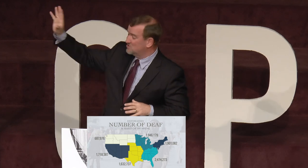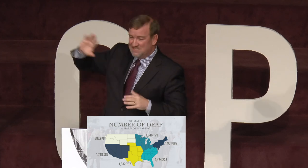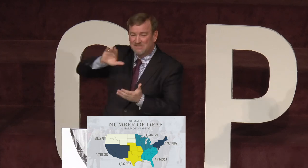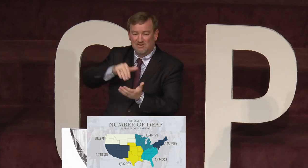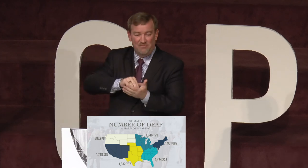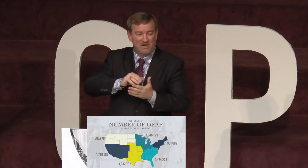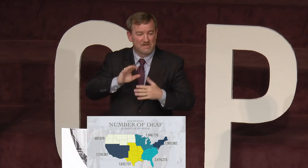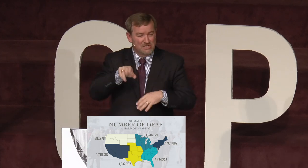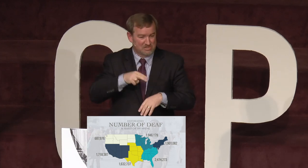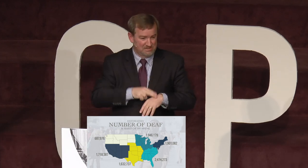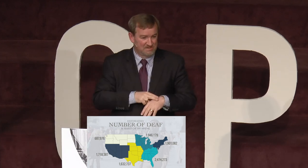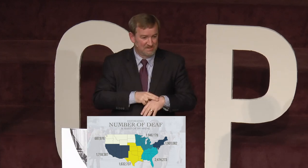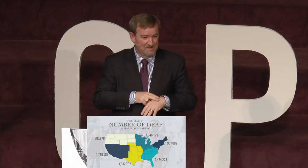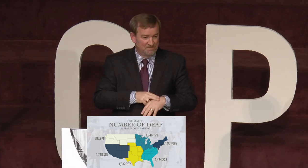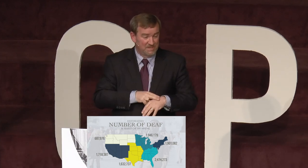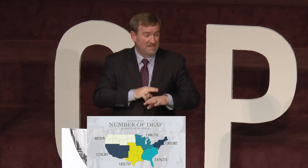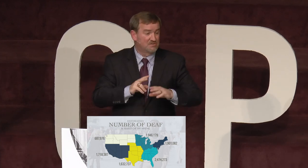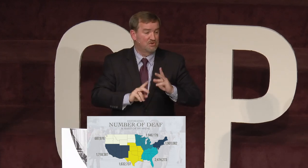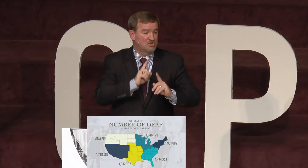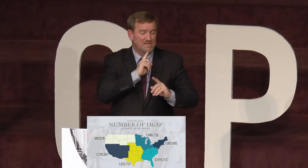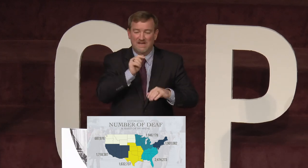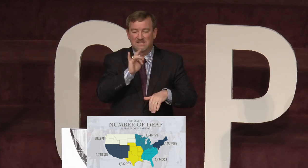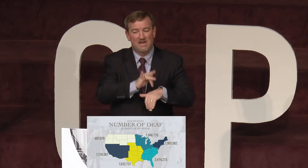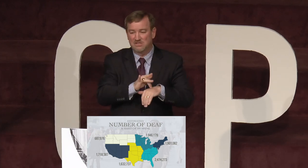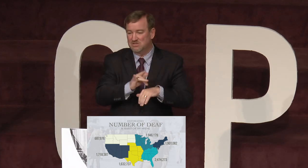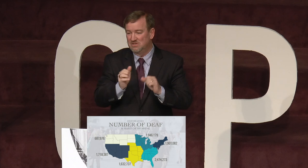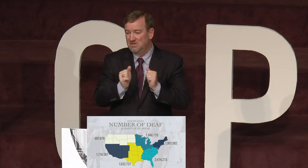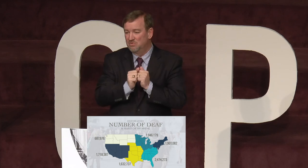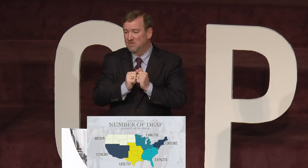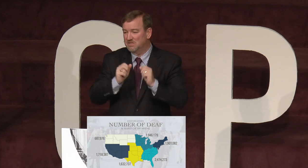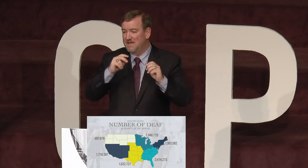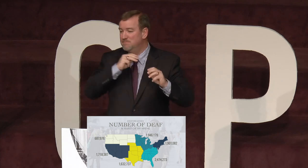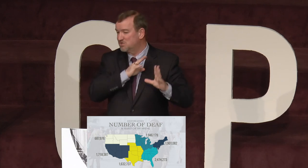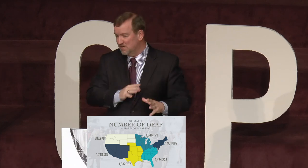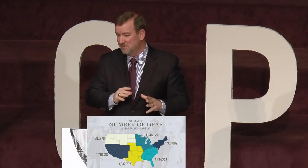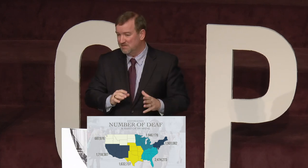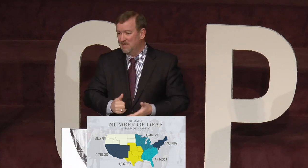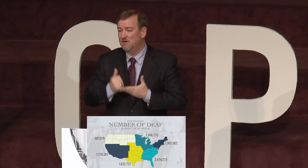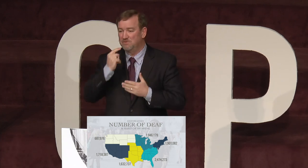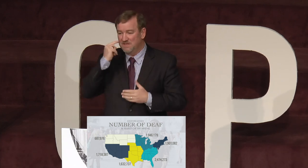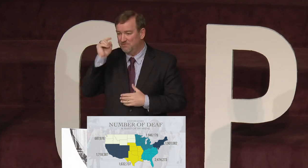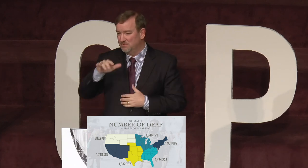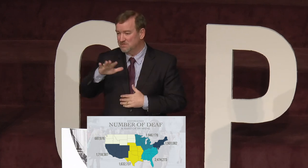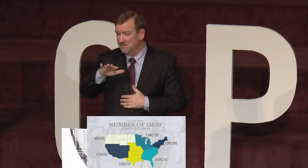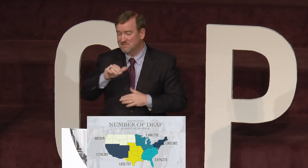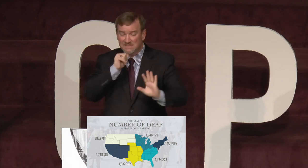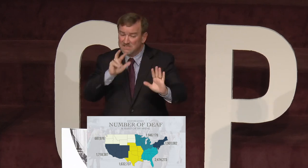center of our nation is virtually untouched with a missionary to help the deaf in those areas. That does